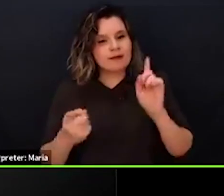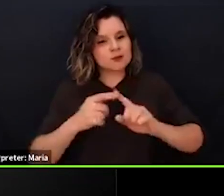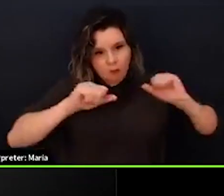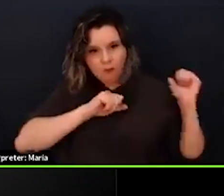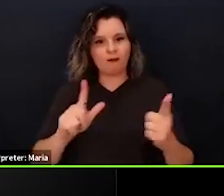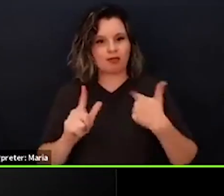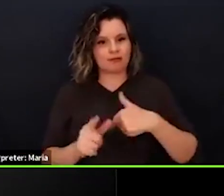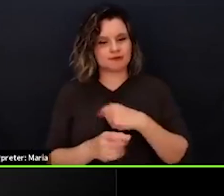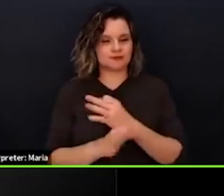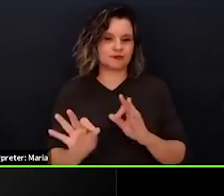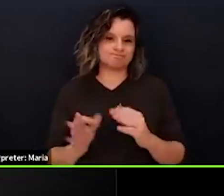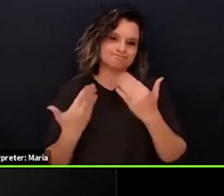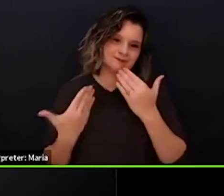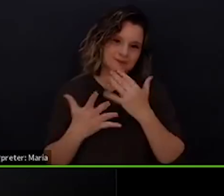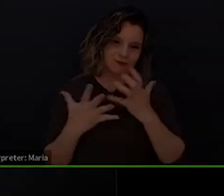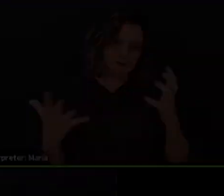free. Thank you very much.